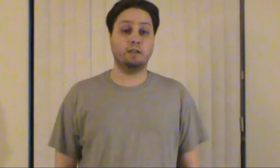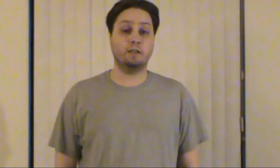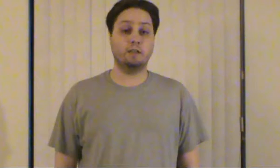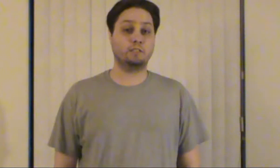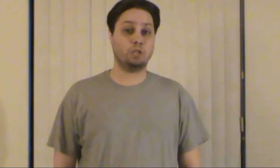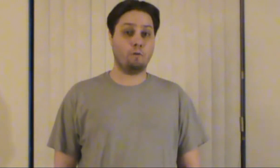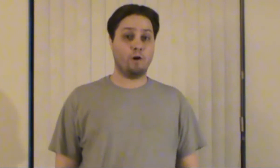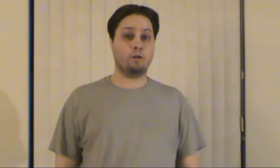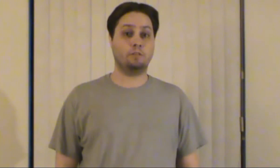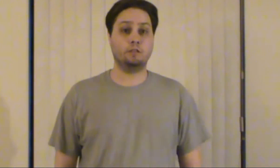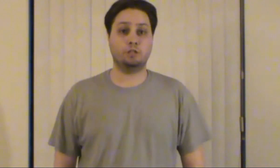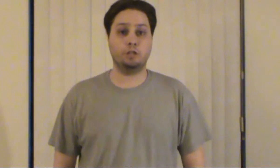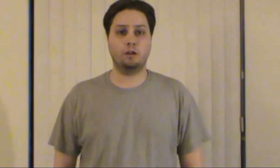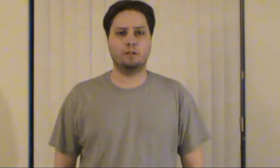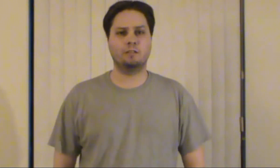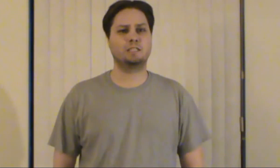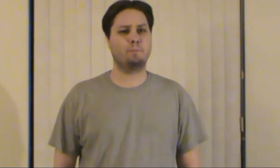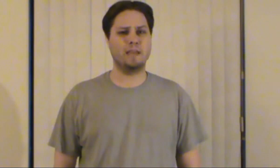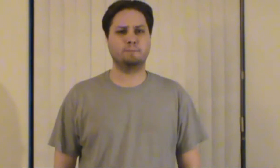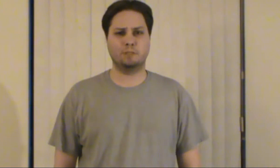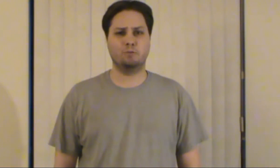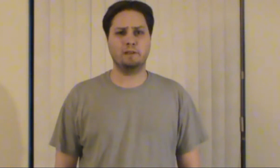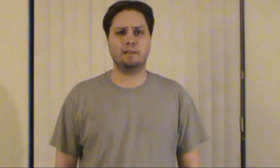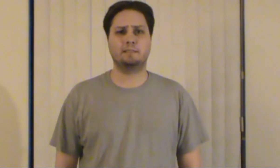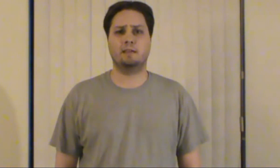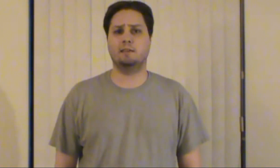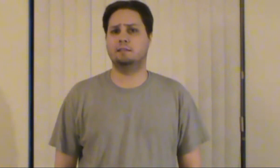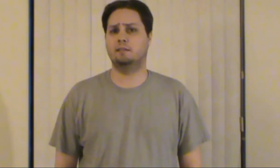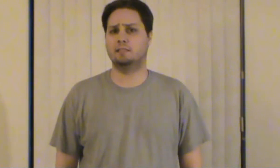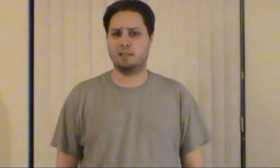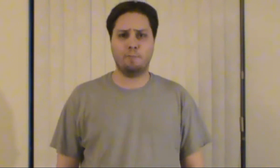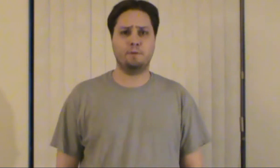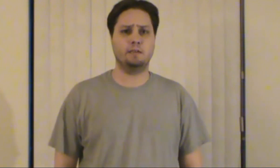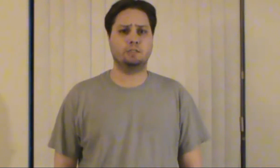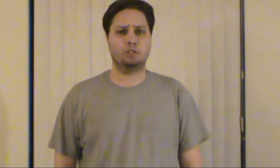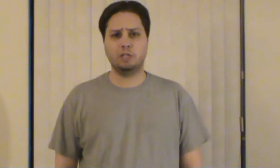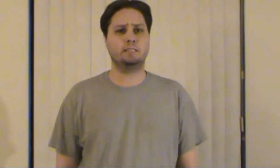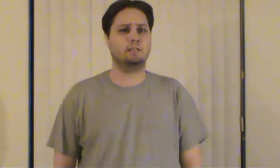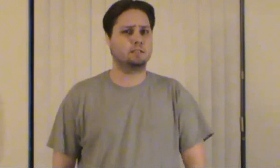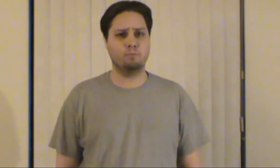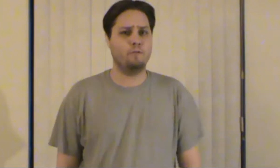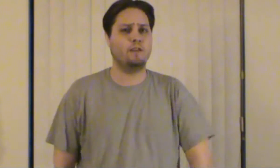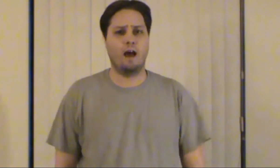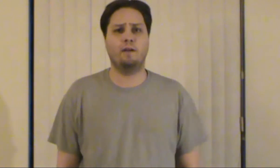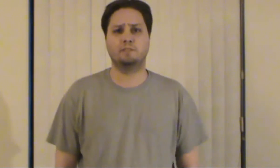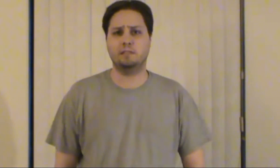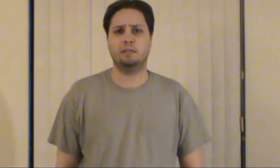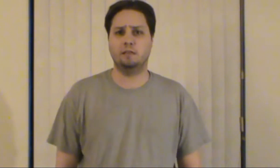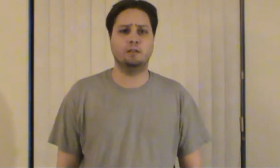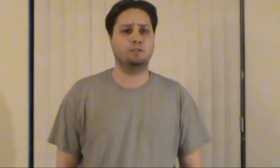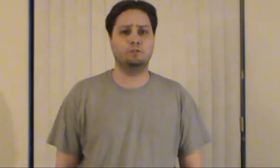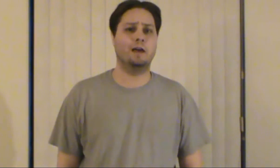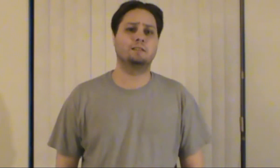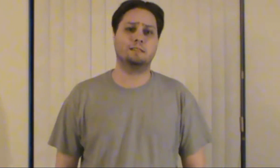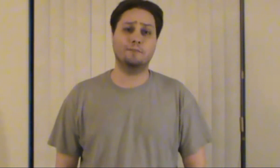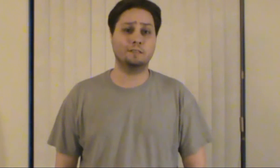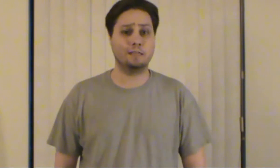Well, so far this year, The Space Between Us is the sappiest, cheesiest movie I've seen in 2017.